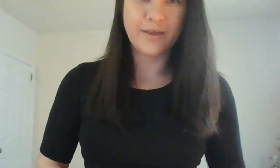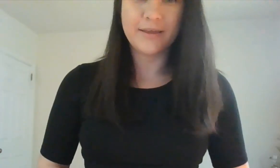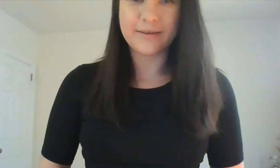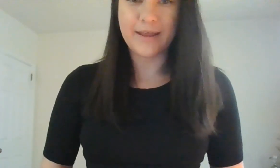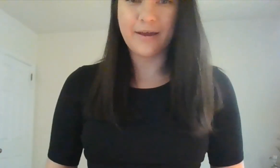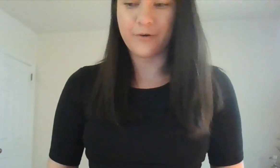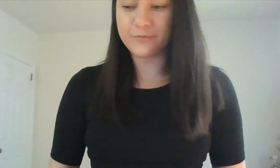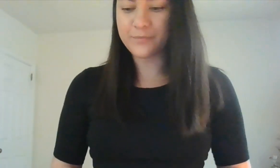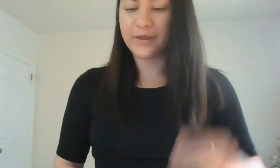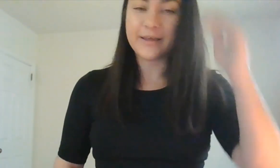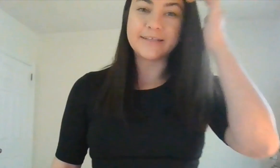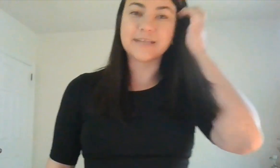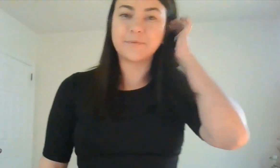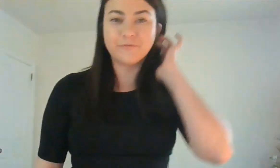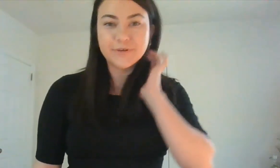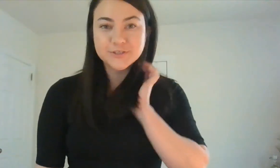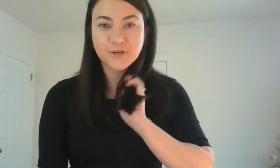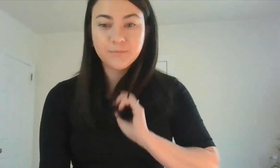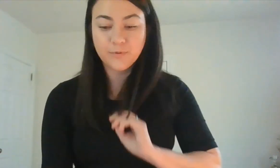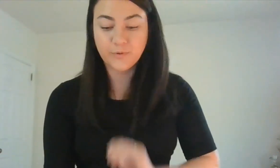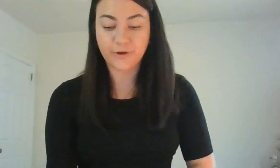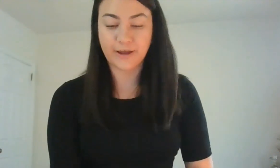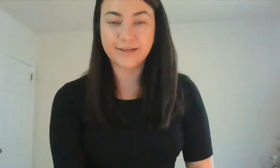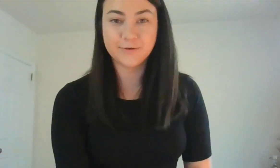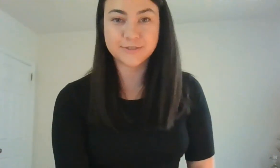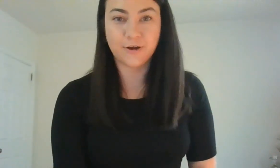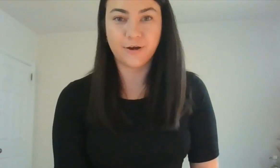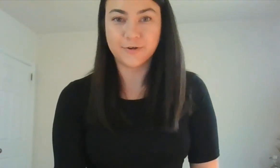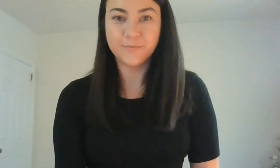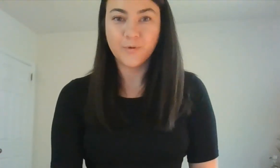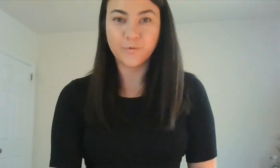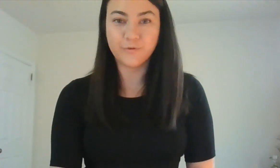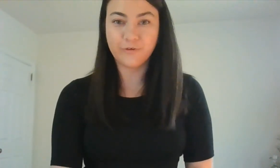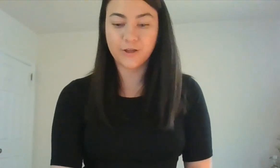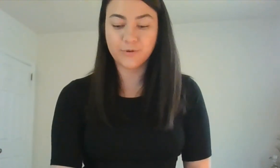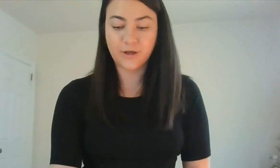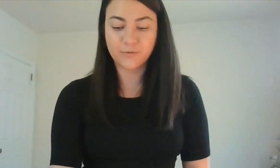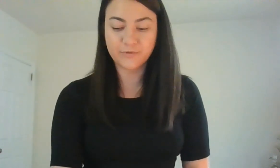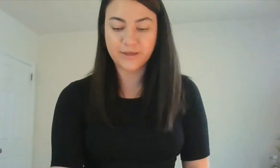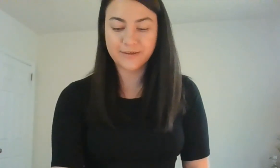Now, it's time to finish up with our Halo song. Will you follow along with me?